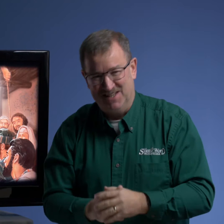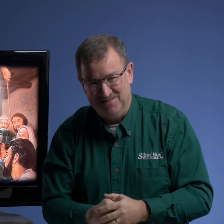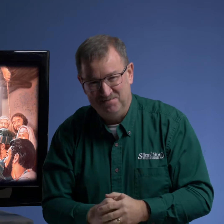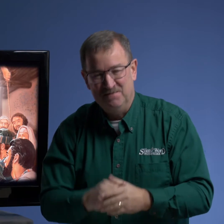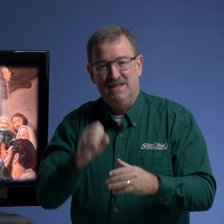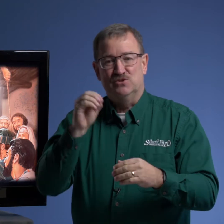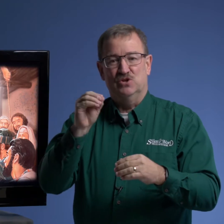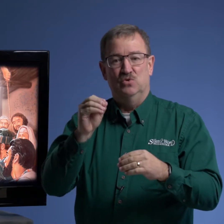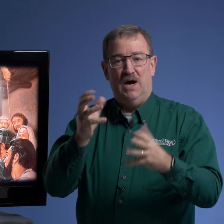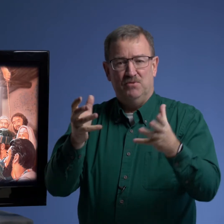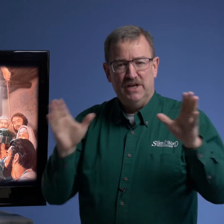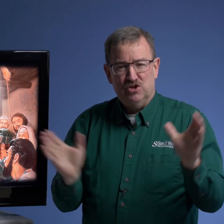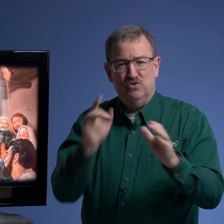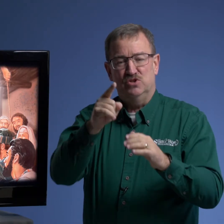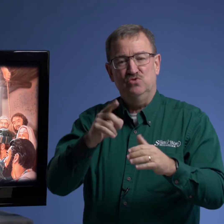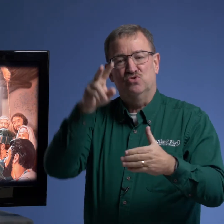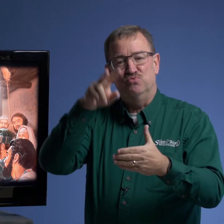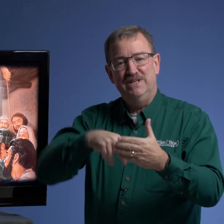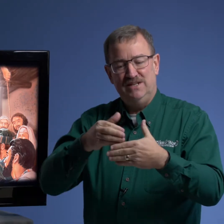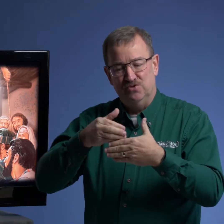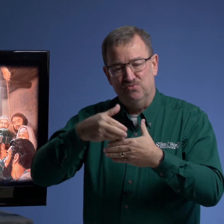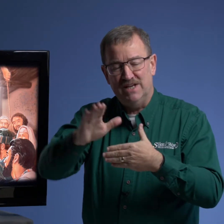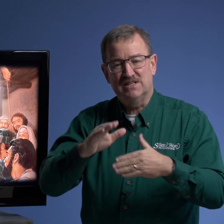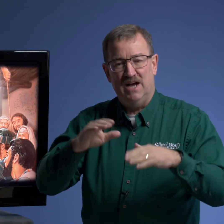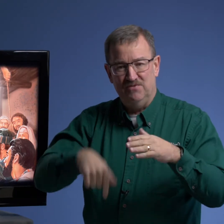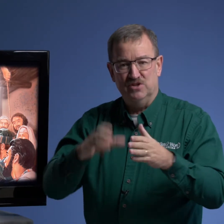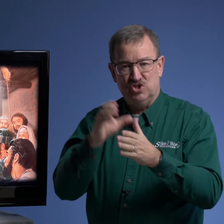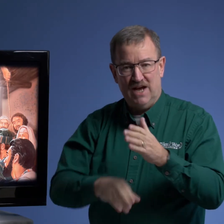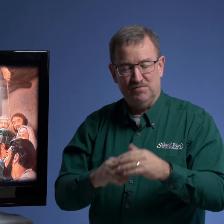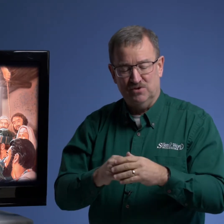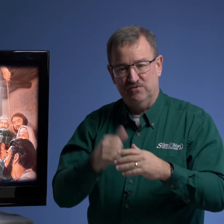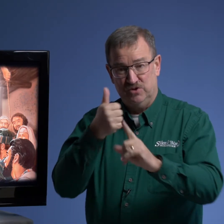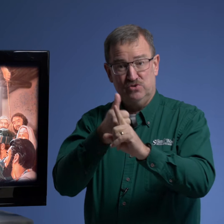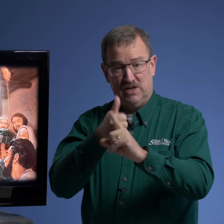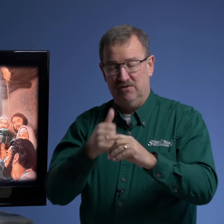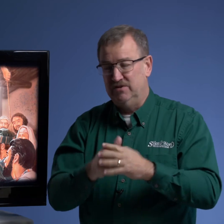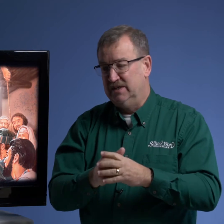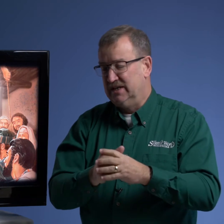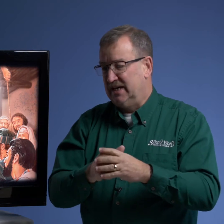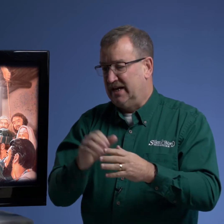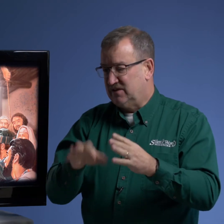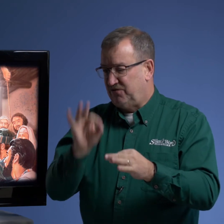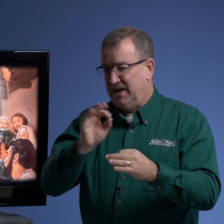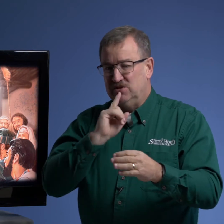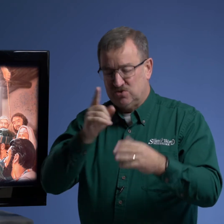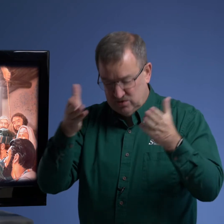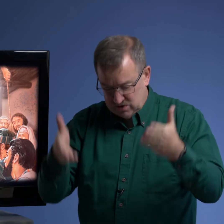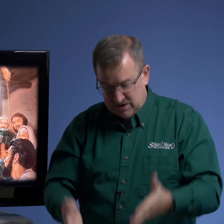so i'm going to encourage you to read the rest of this chapter for yourself and to find the truths that are